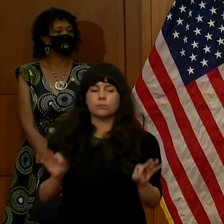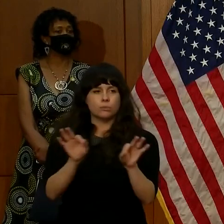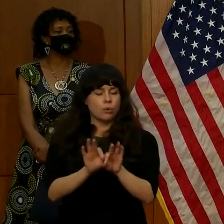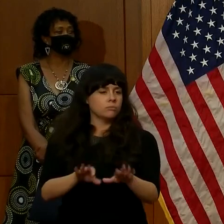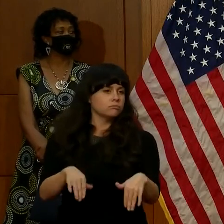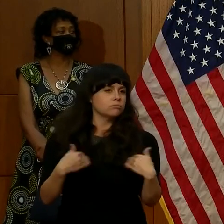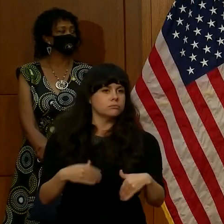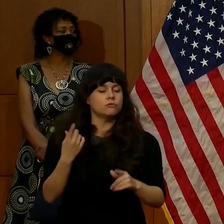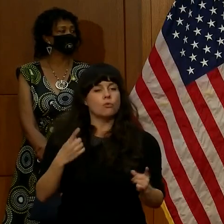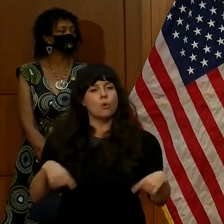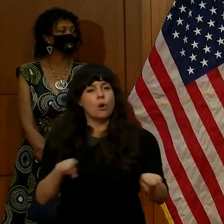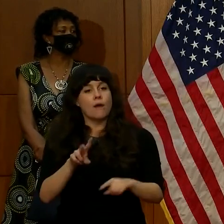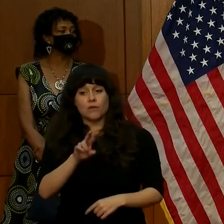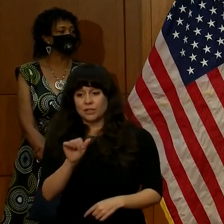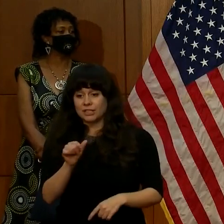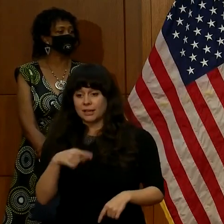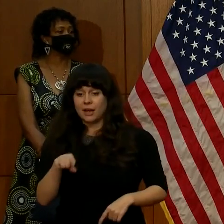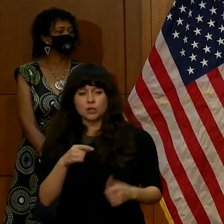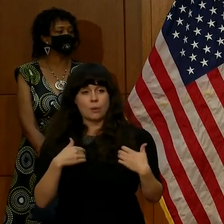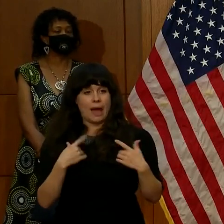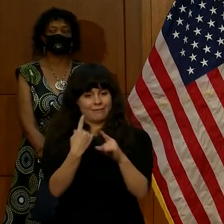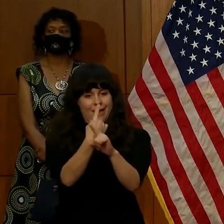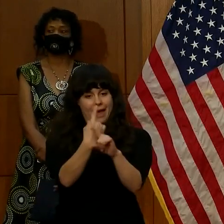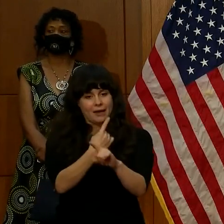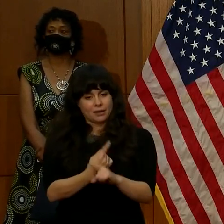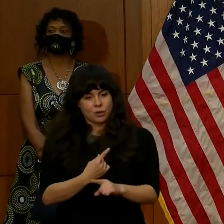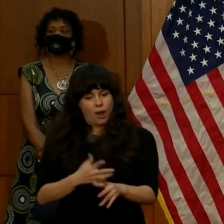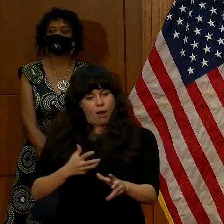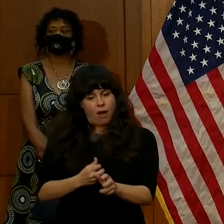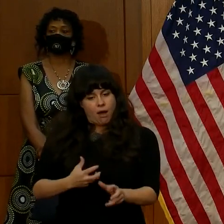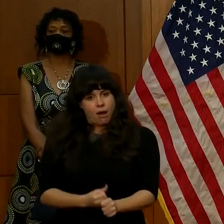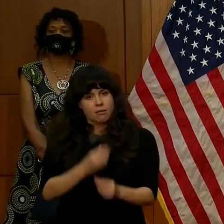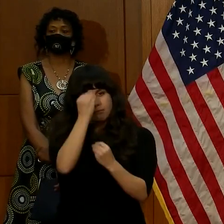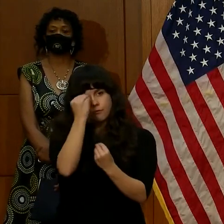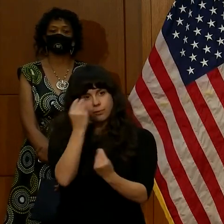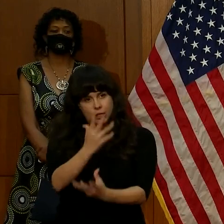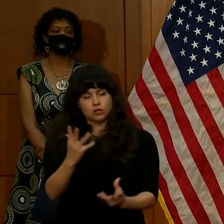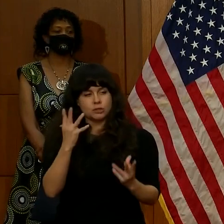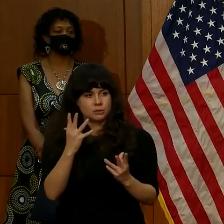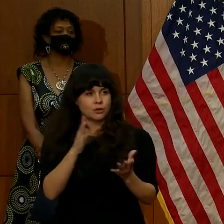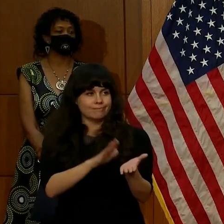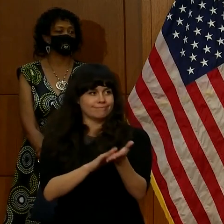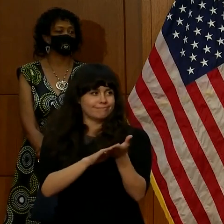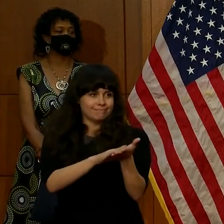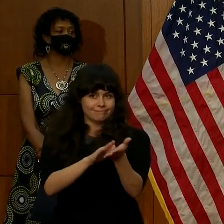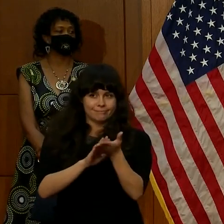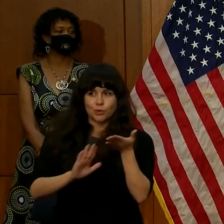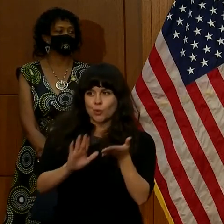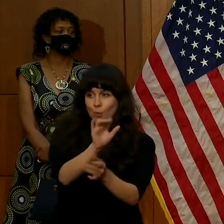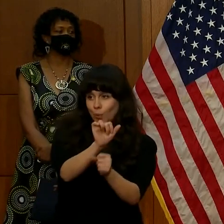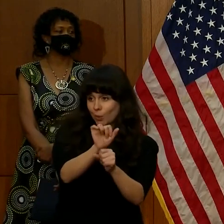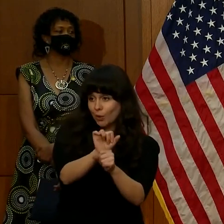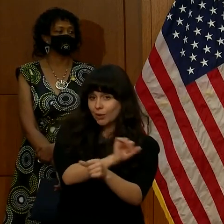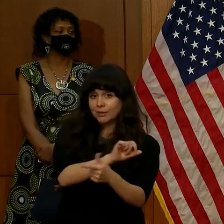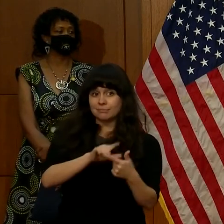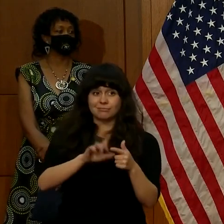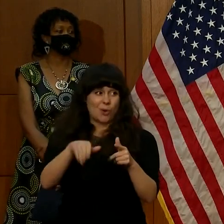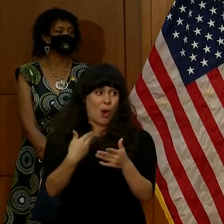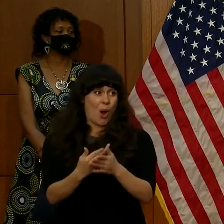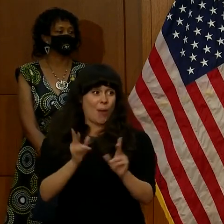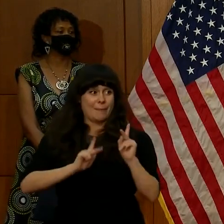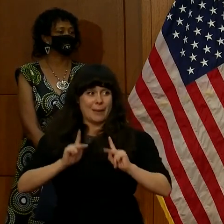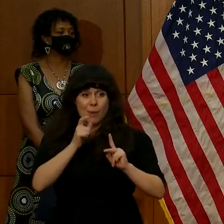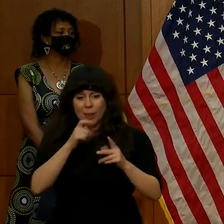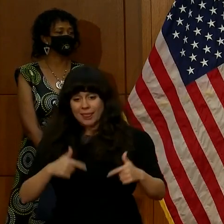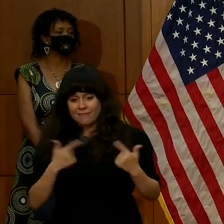all of Virginians to have accurate and updated information. And so I commend you for the work that you're doing. And to all Virginians, I